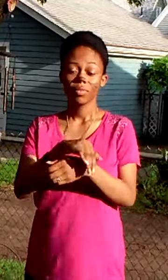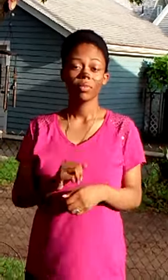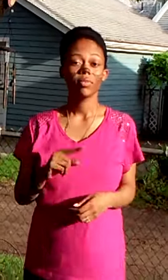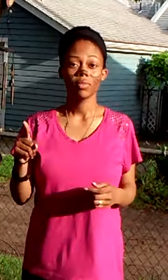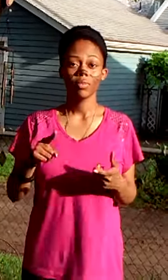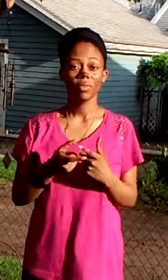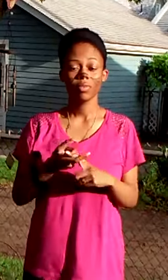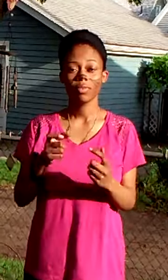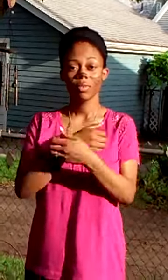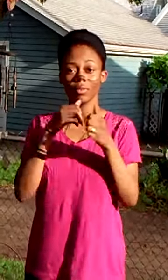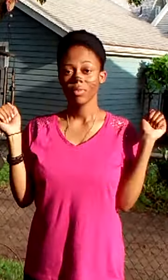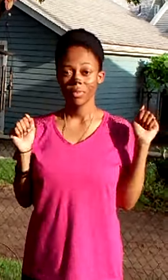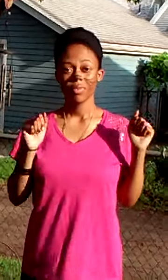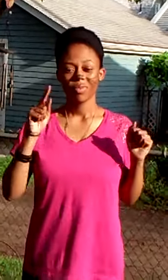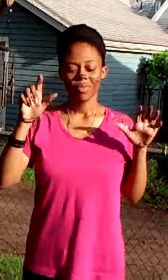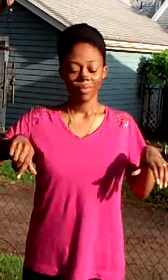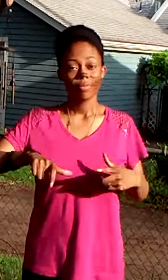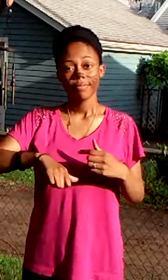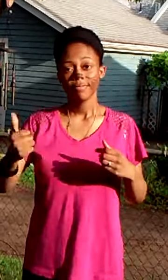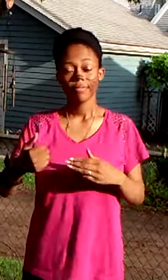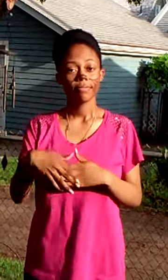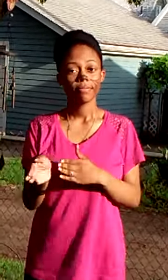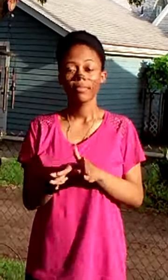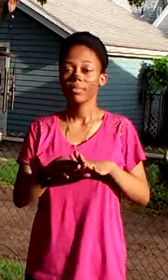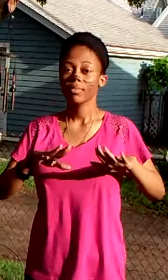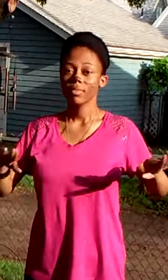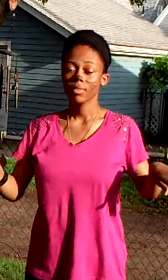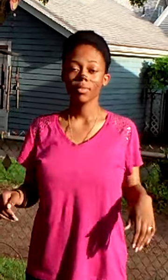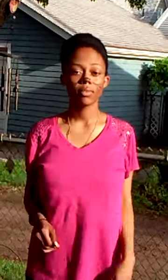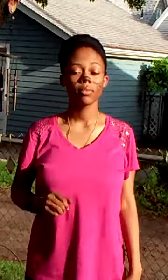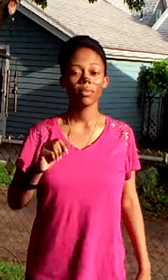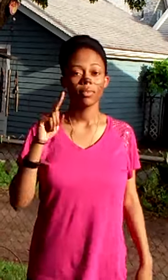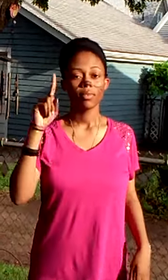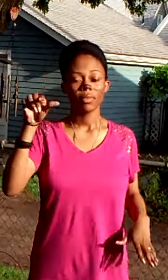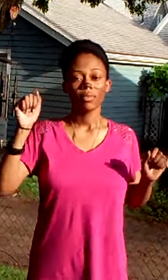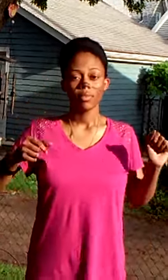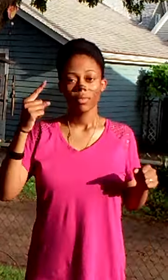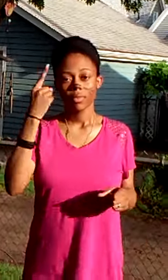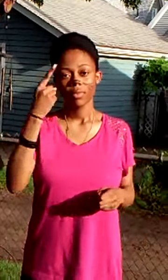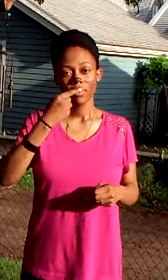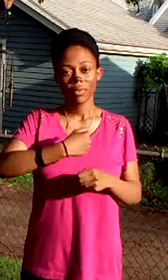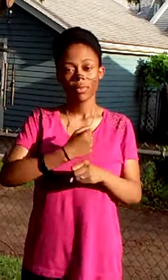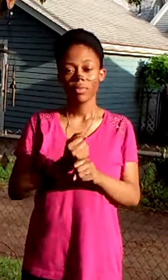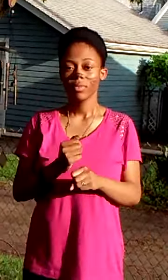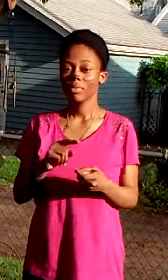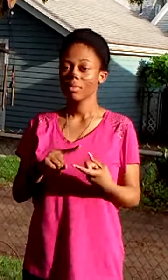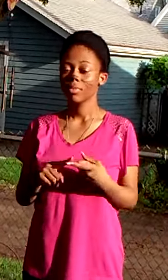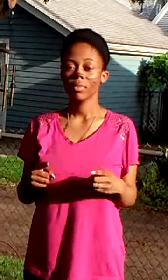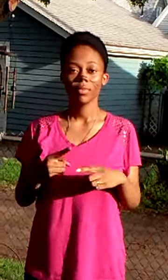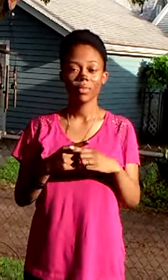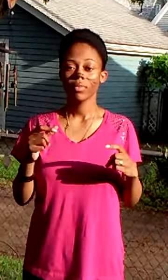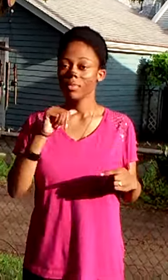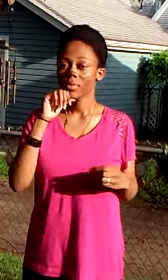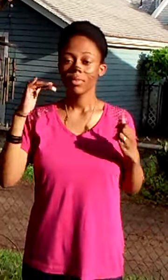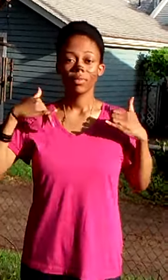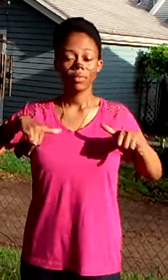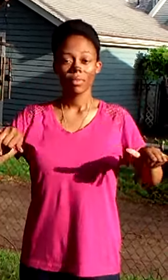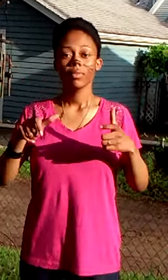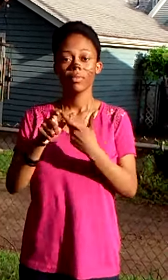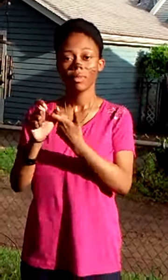over, you can run free You can find another vision, let's see You can pretend it's meant to be But you can't stay